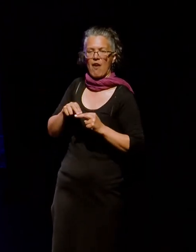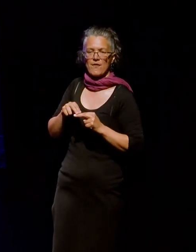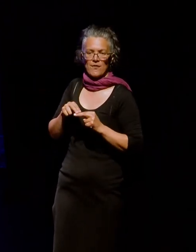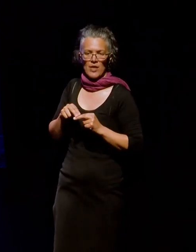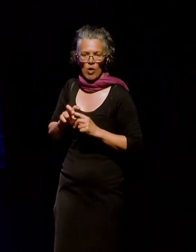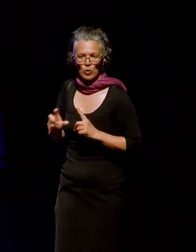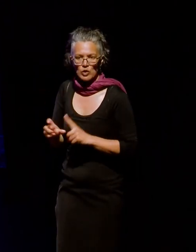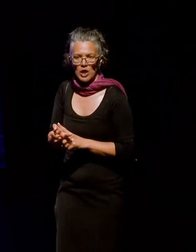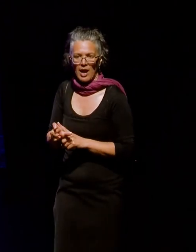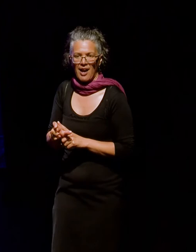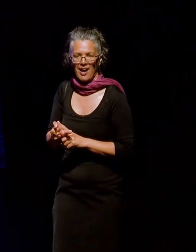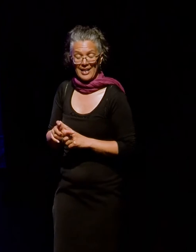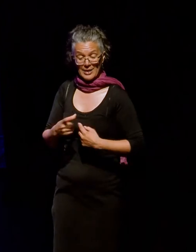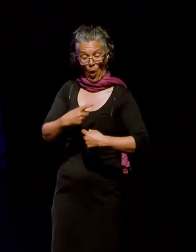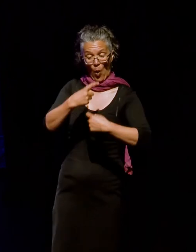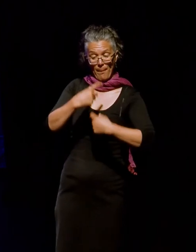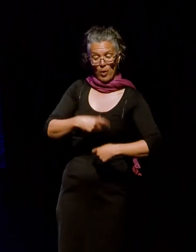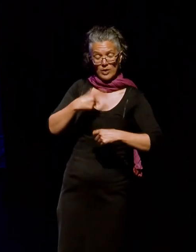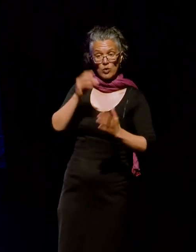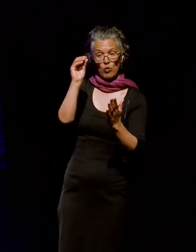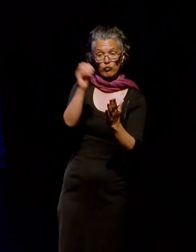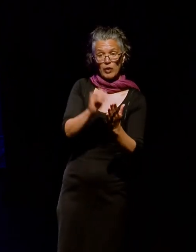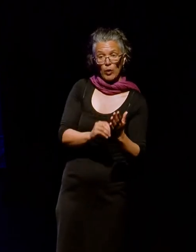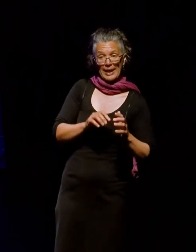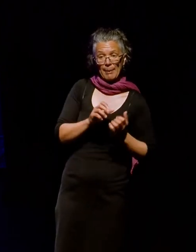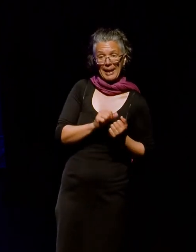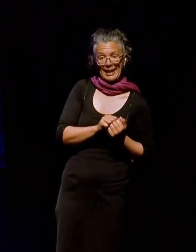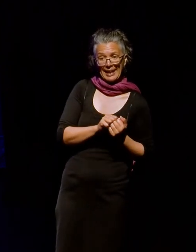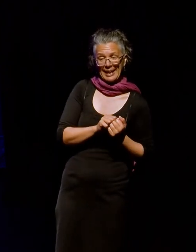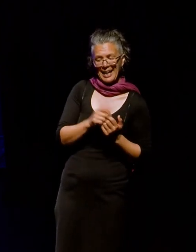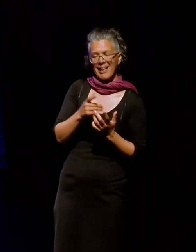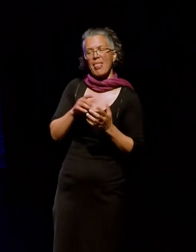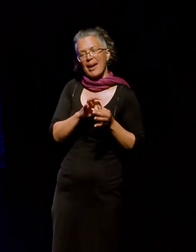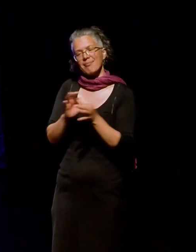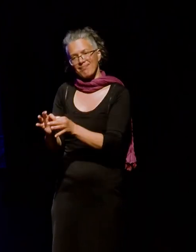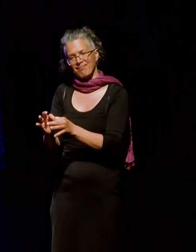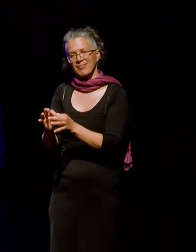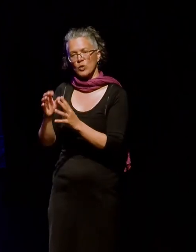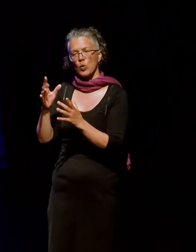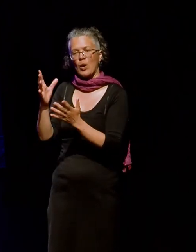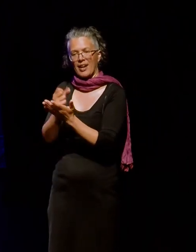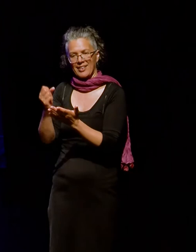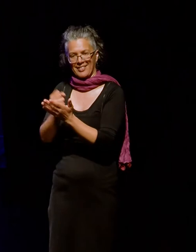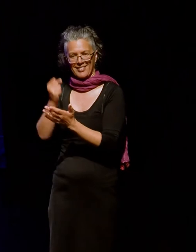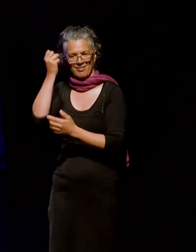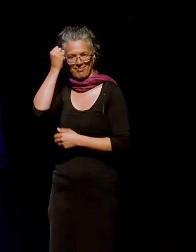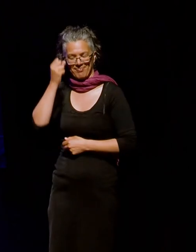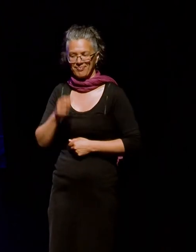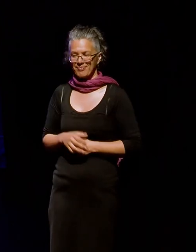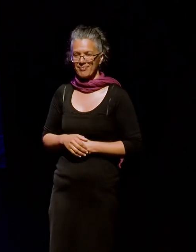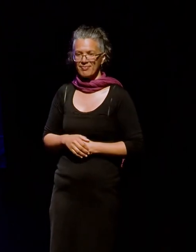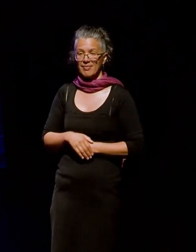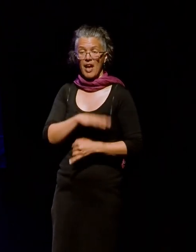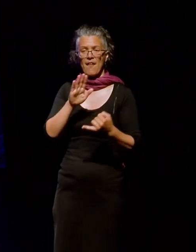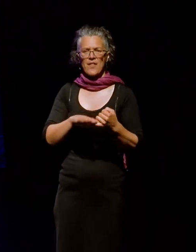personal record keeping practices and outcomes are evidence of us and what is collective memory. And finally this research asks who holds